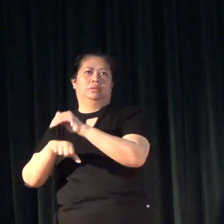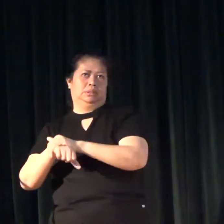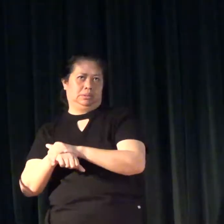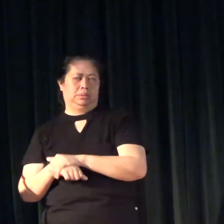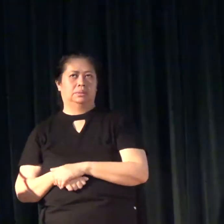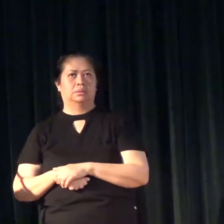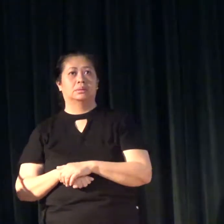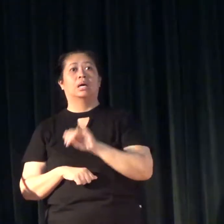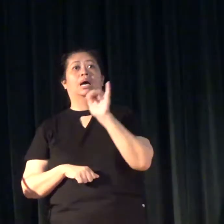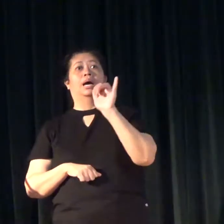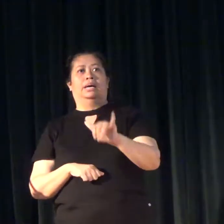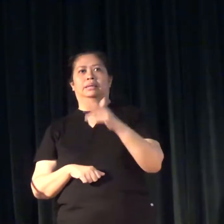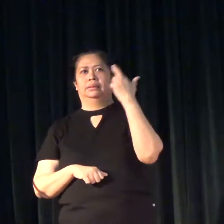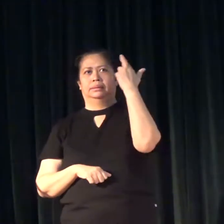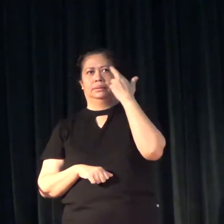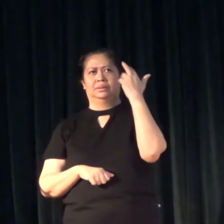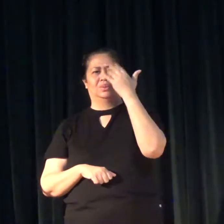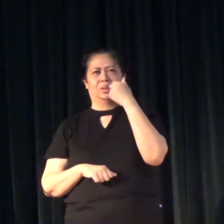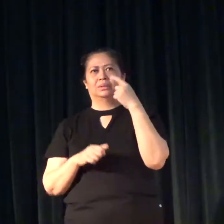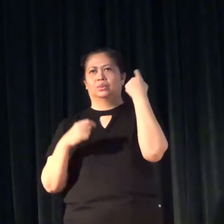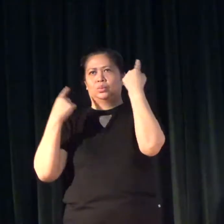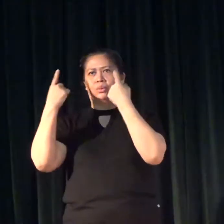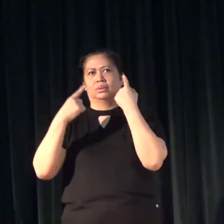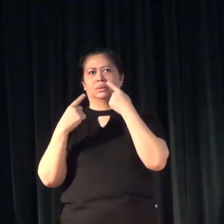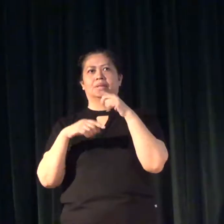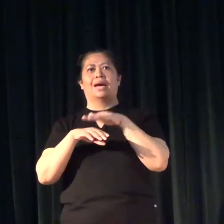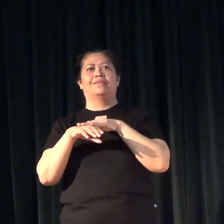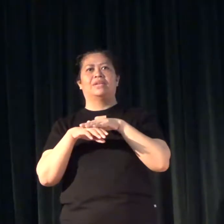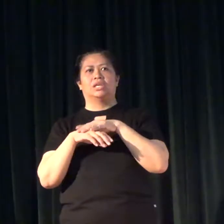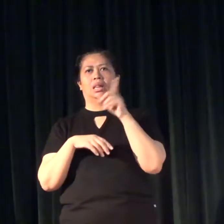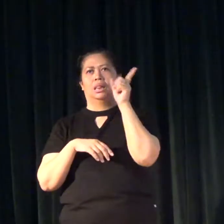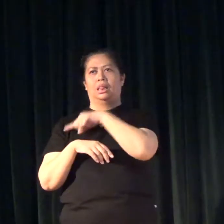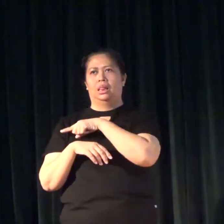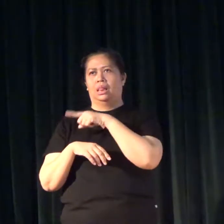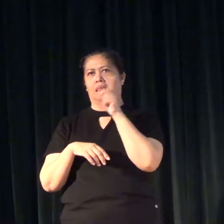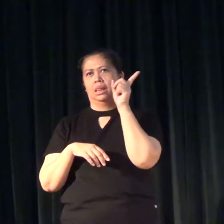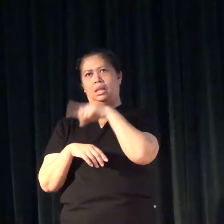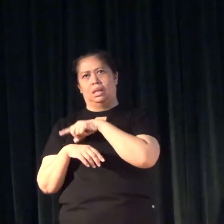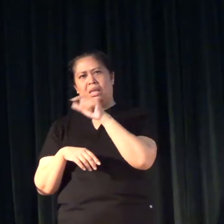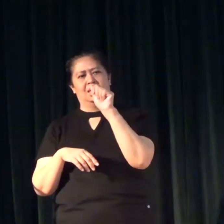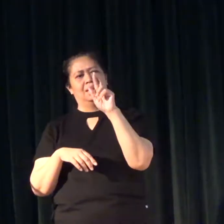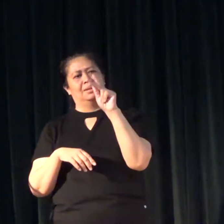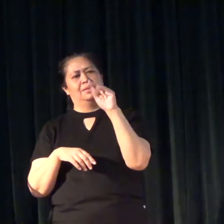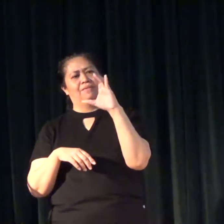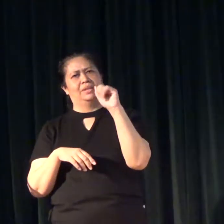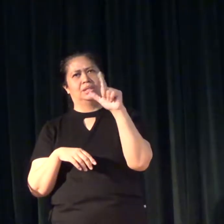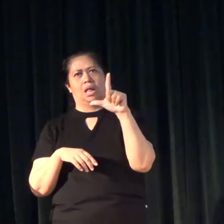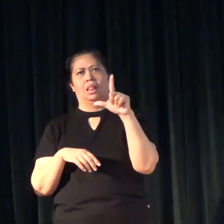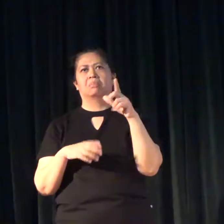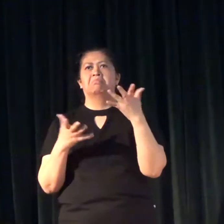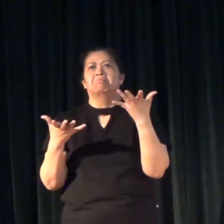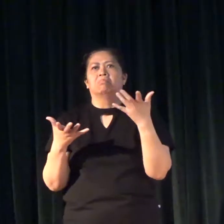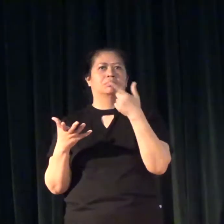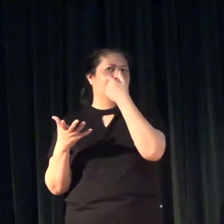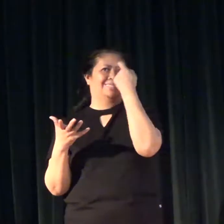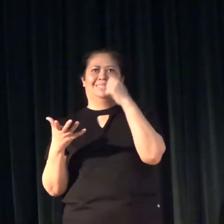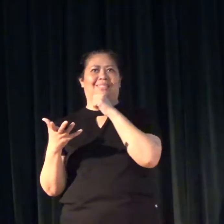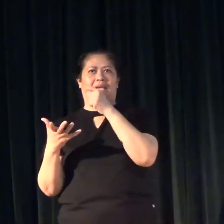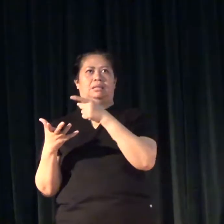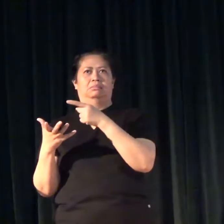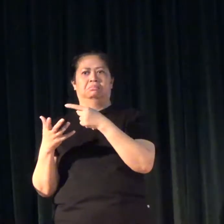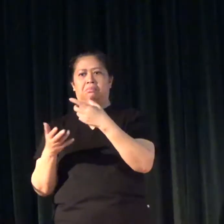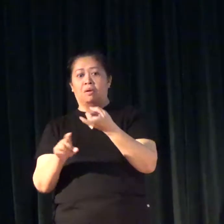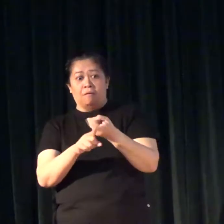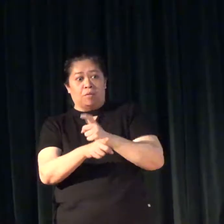And that is the reason why it is considered artificial. Artificial because it does not